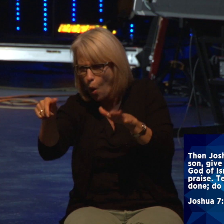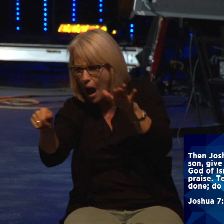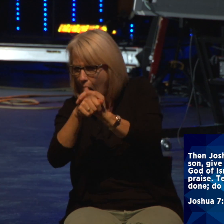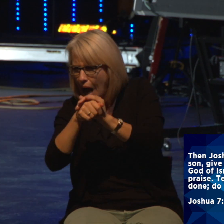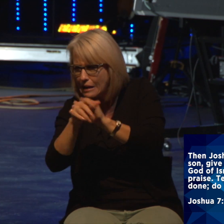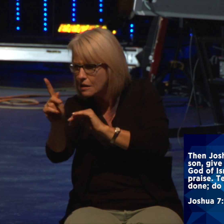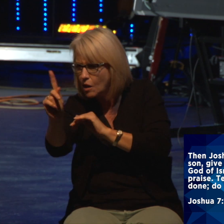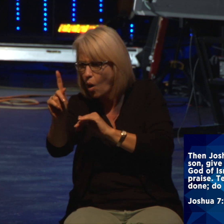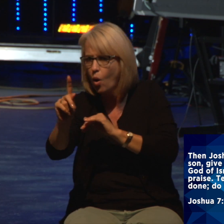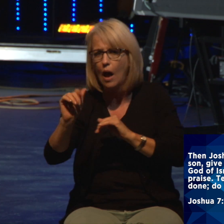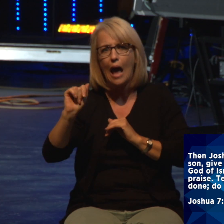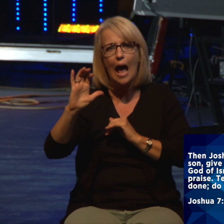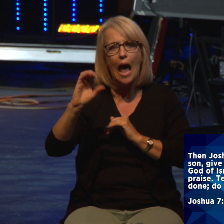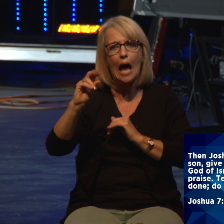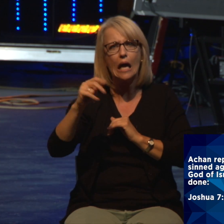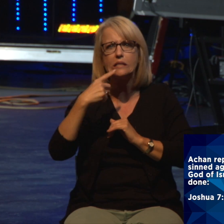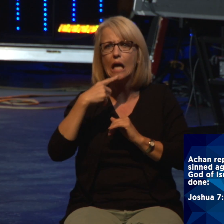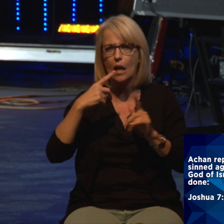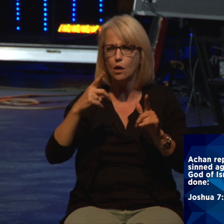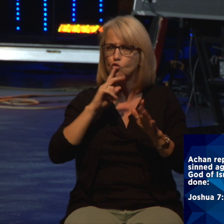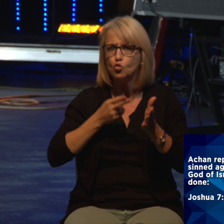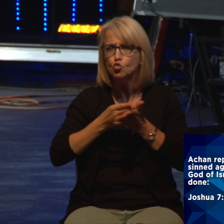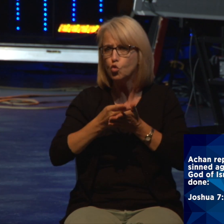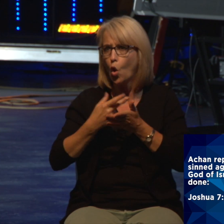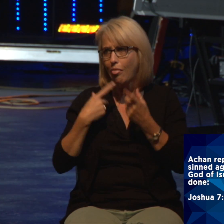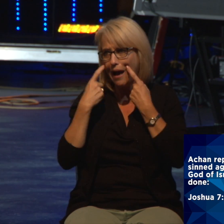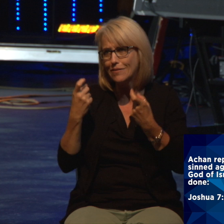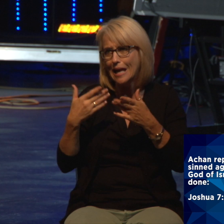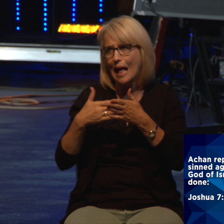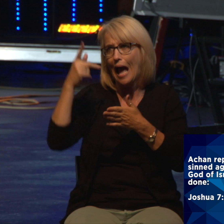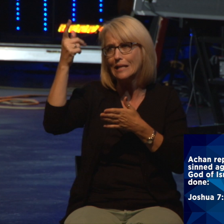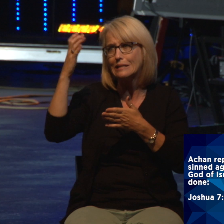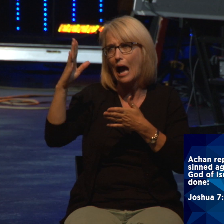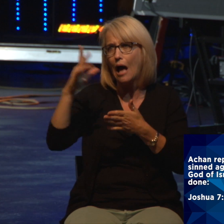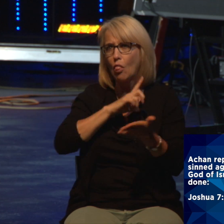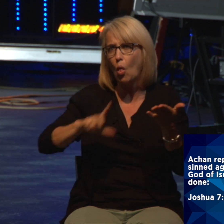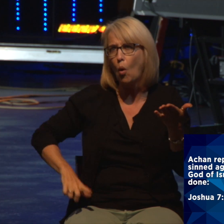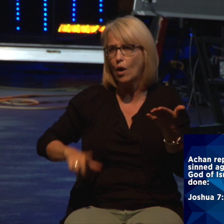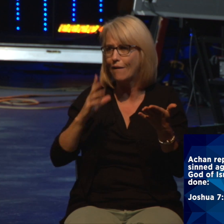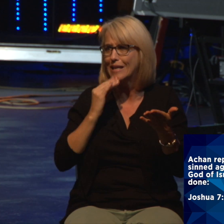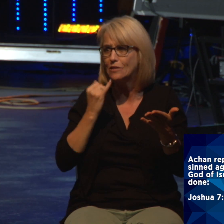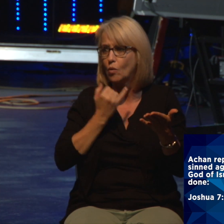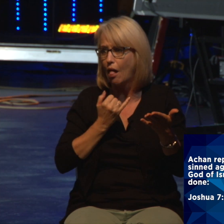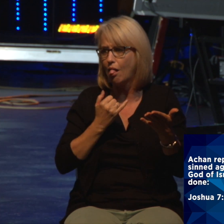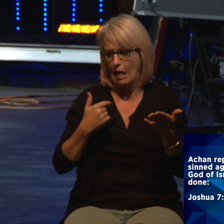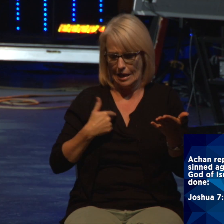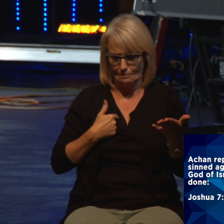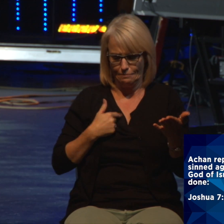from me. Achan replied, It is true, I have sinned against the Lord, the God of Israel. This is what I have done.